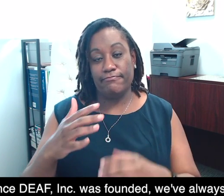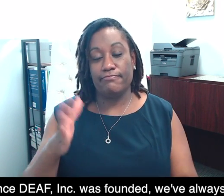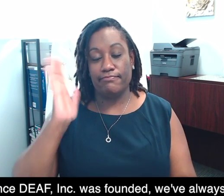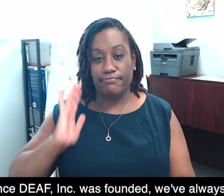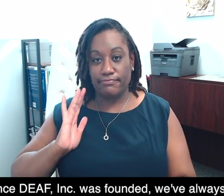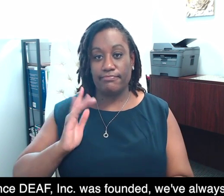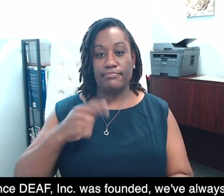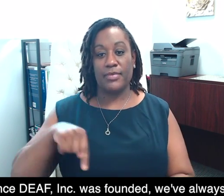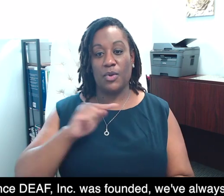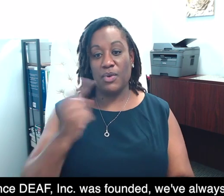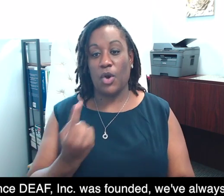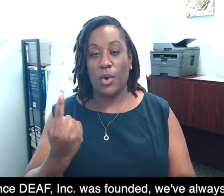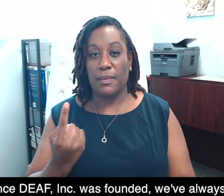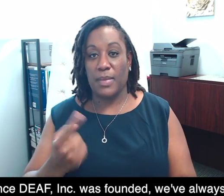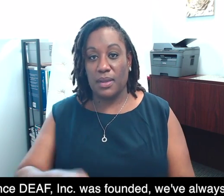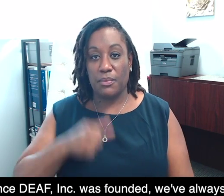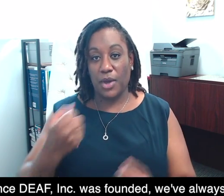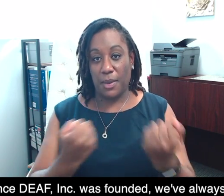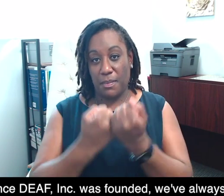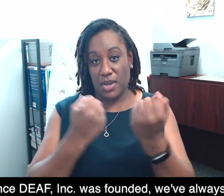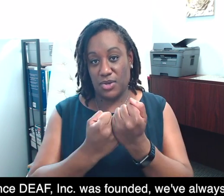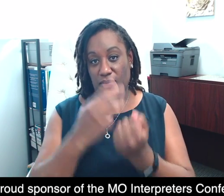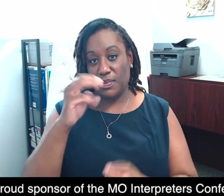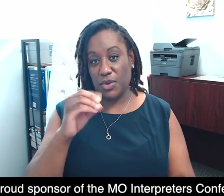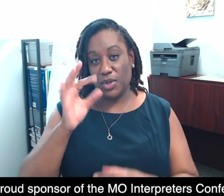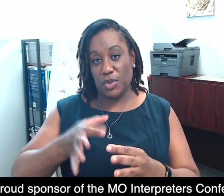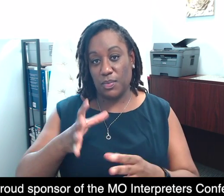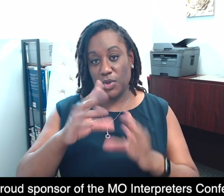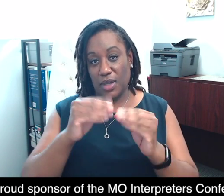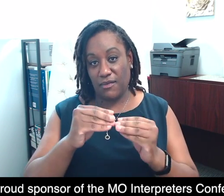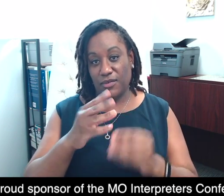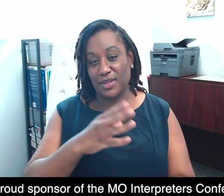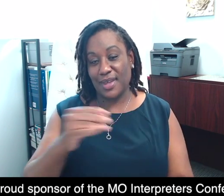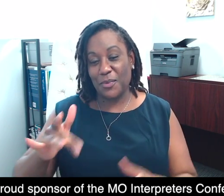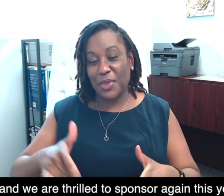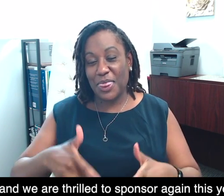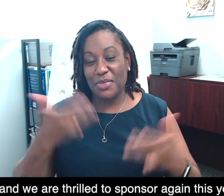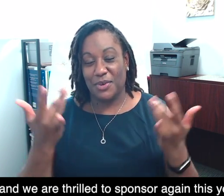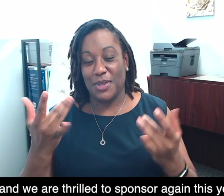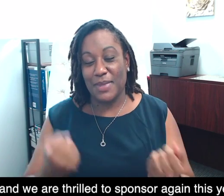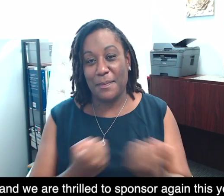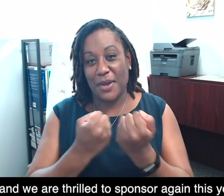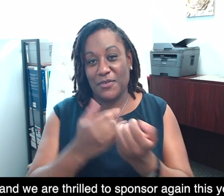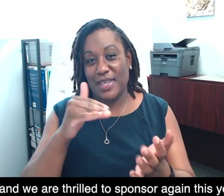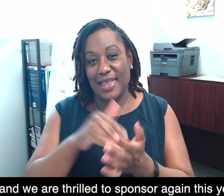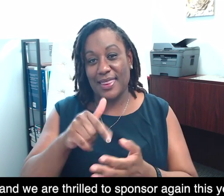Since Deaf Inc. was founded, we have always been a proud sponsor of the Missouri Interpreters Conference, and we are thrilled to be a sponsor again this year.